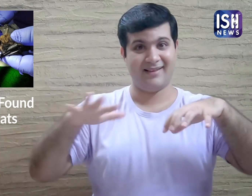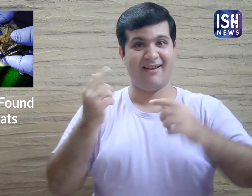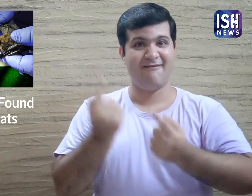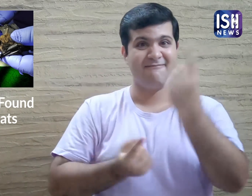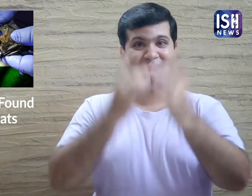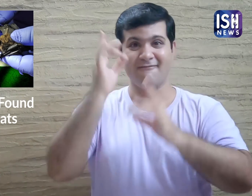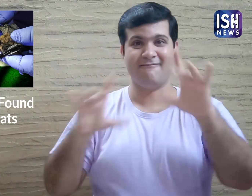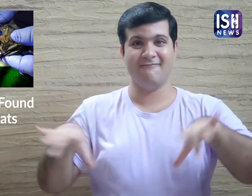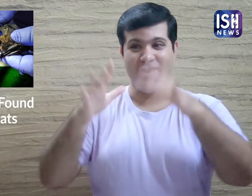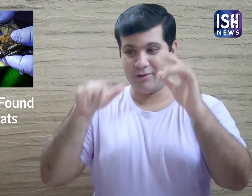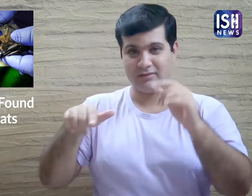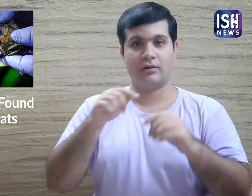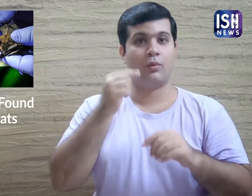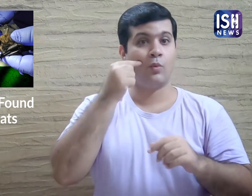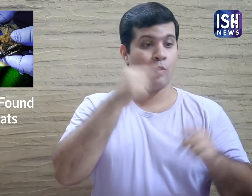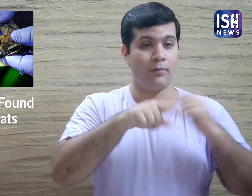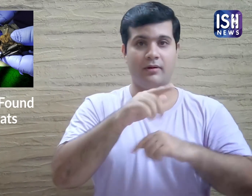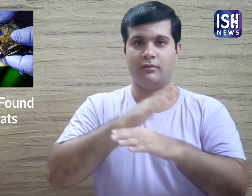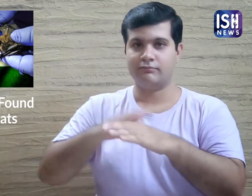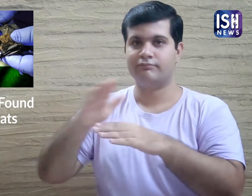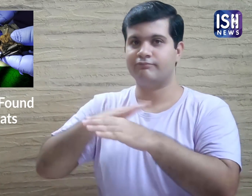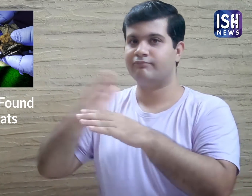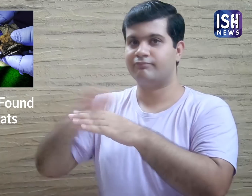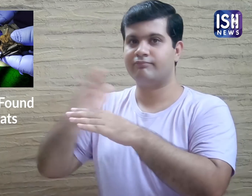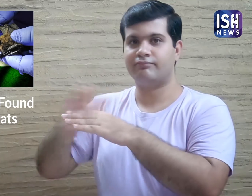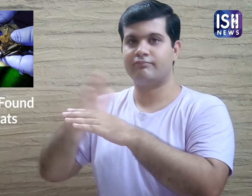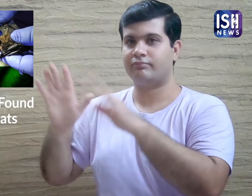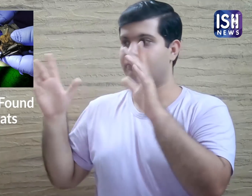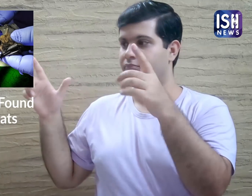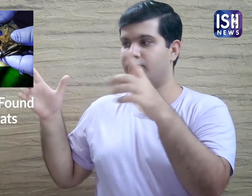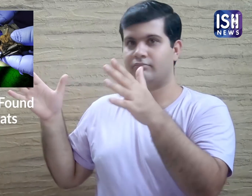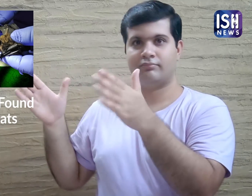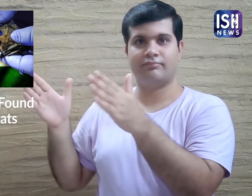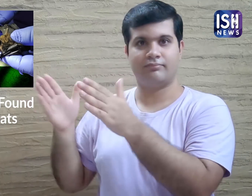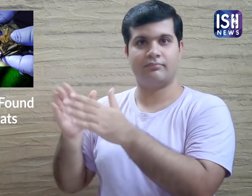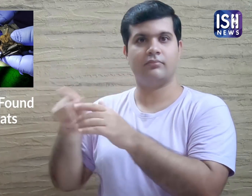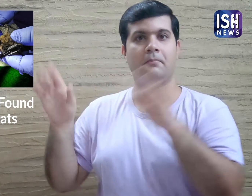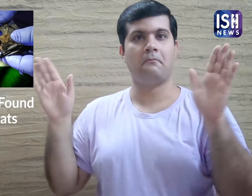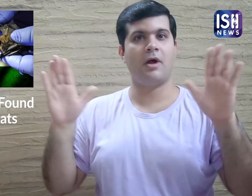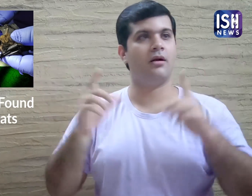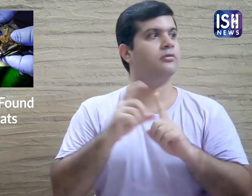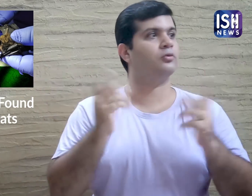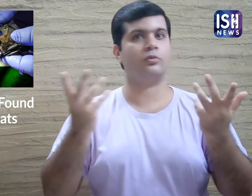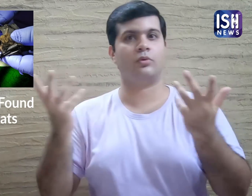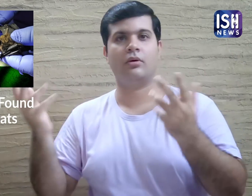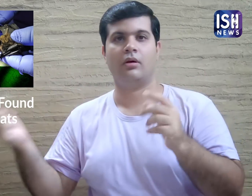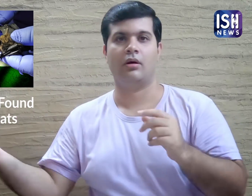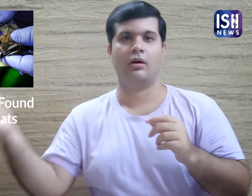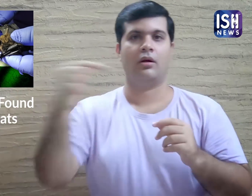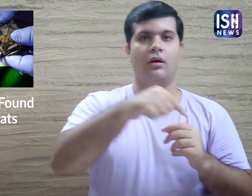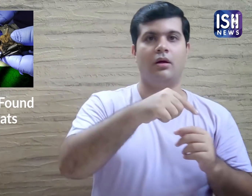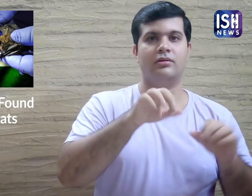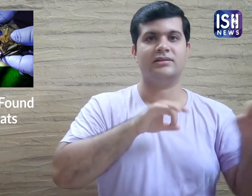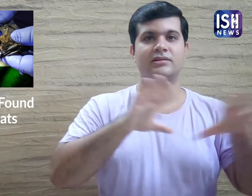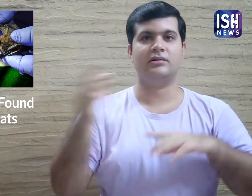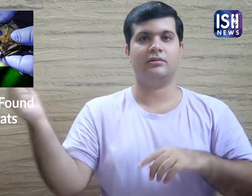Now due to deforestation by humans, bats are entering